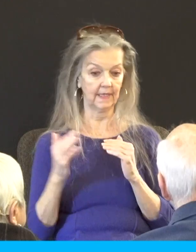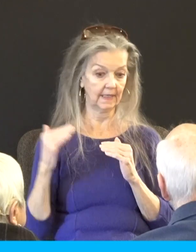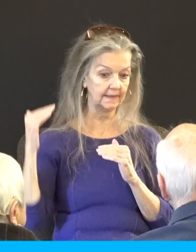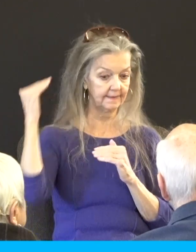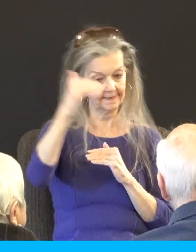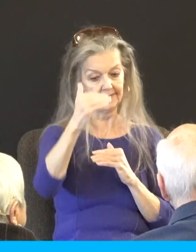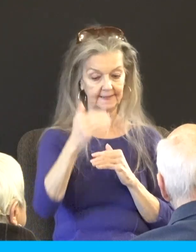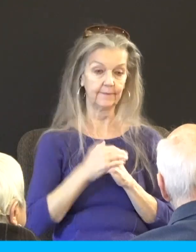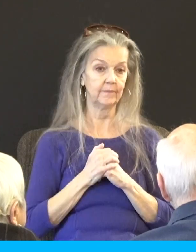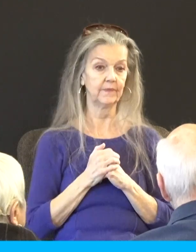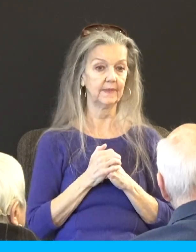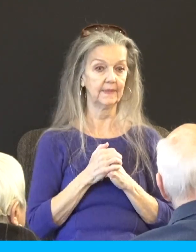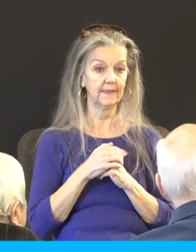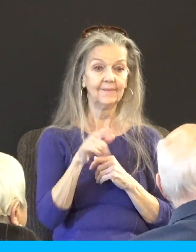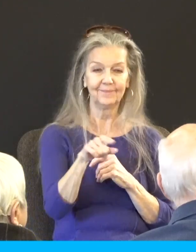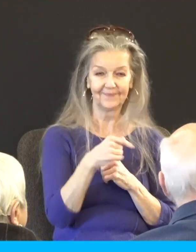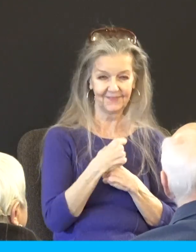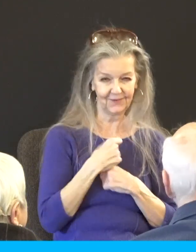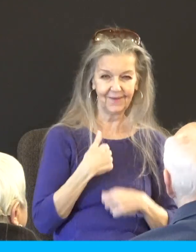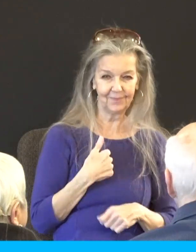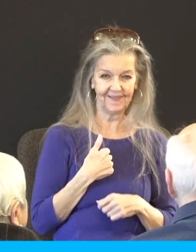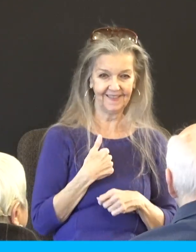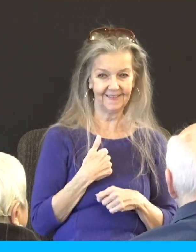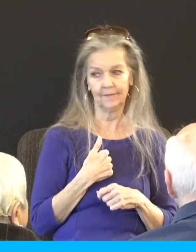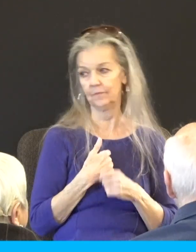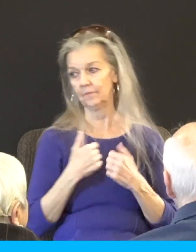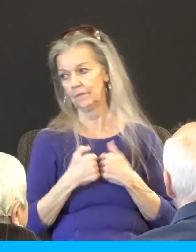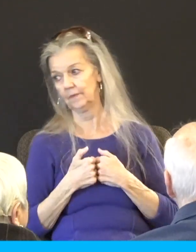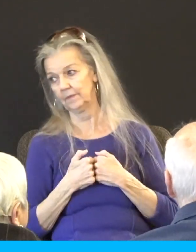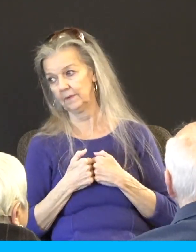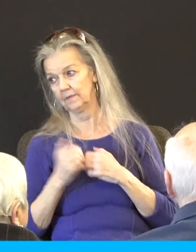honey do you love me baby I'm exceeding super abundantly